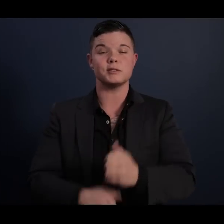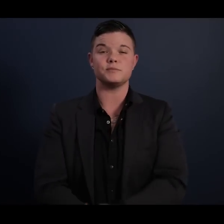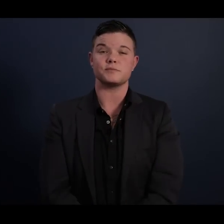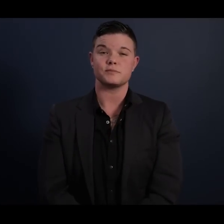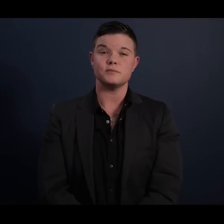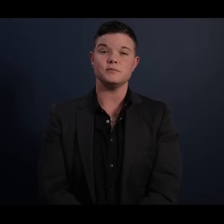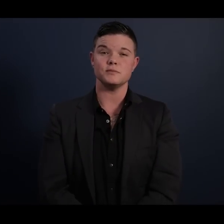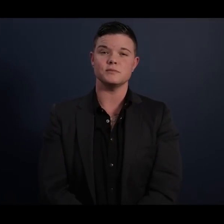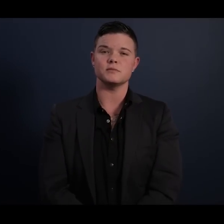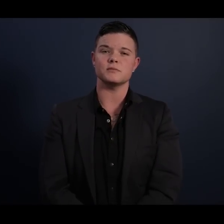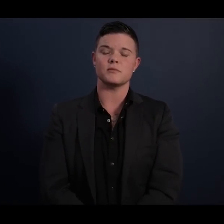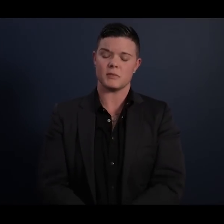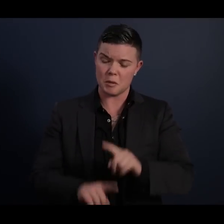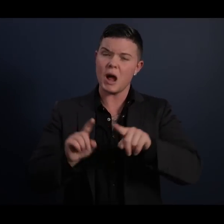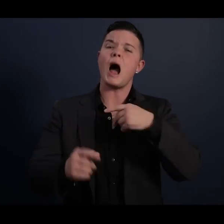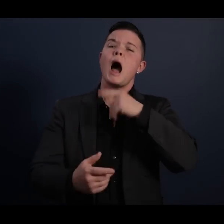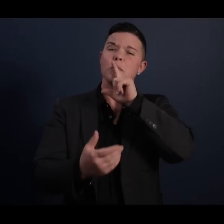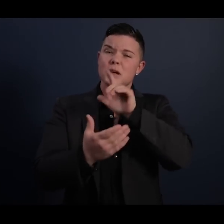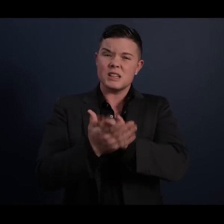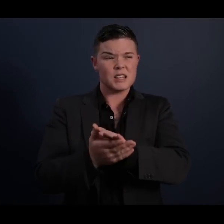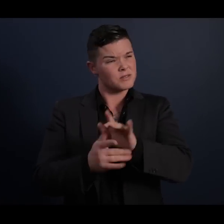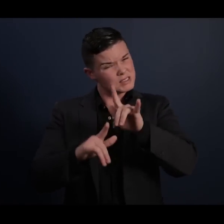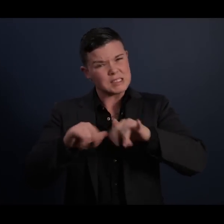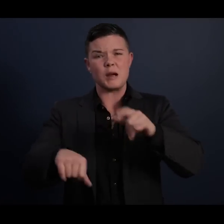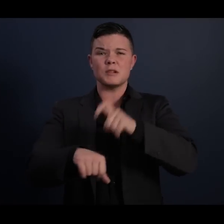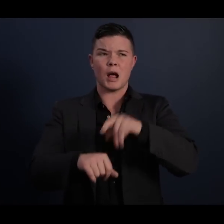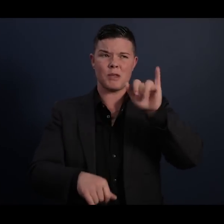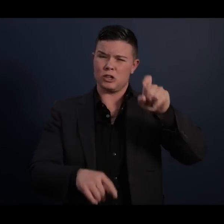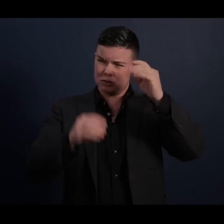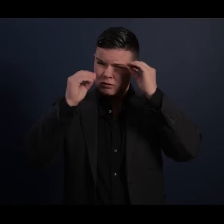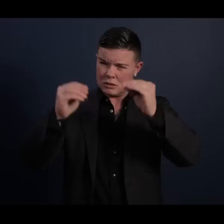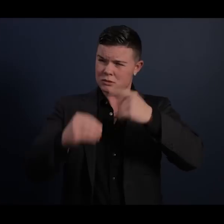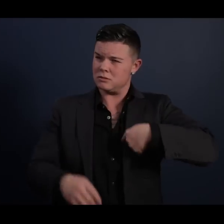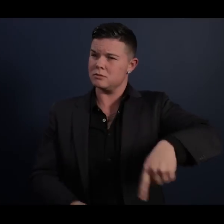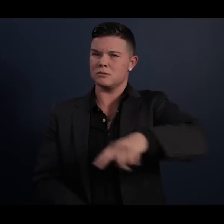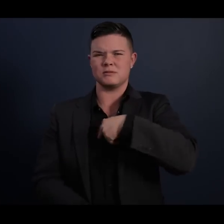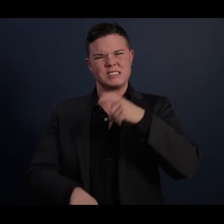But I believe it should also prompt in each of us a time for self-reflection.